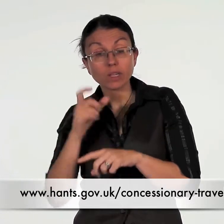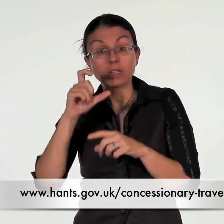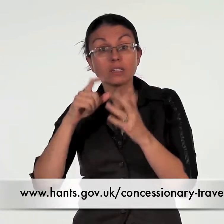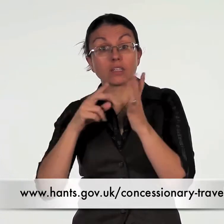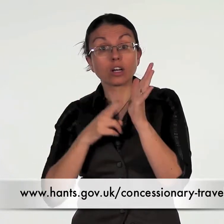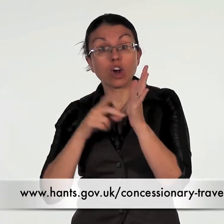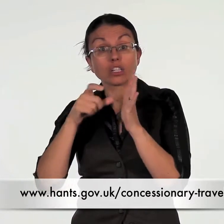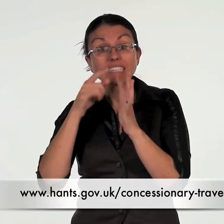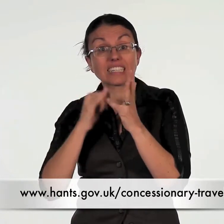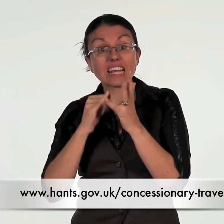travel